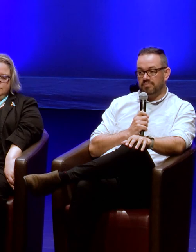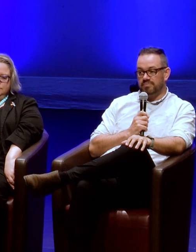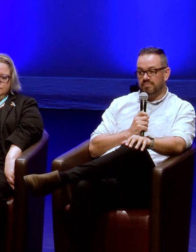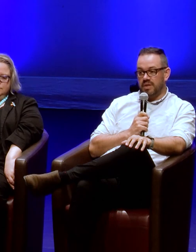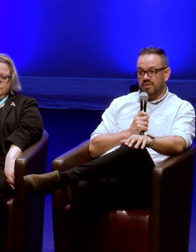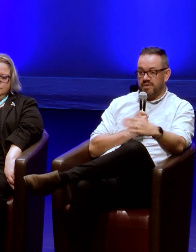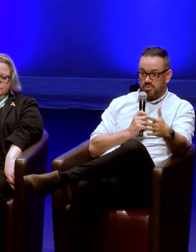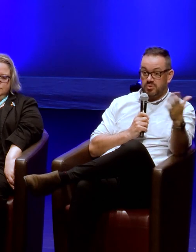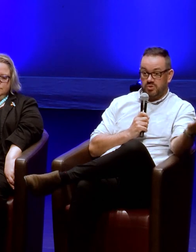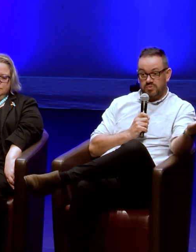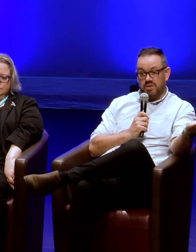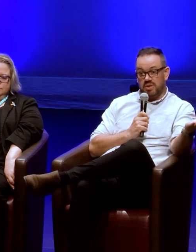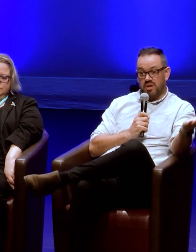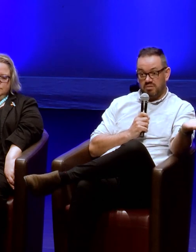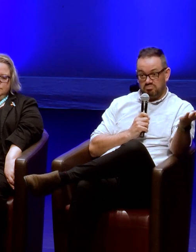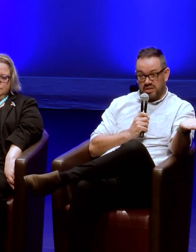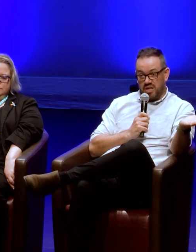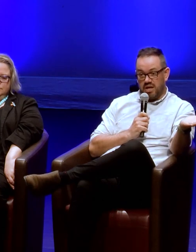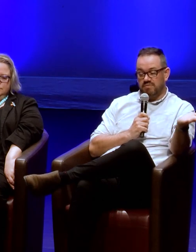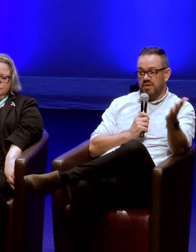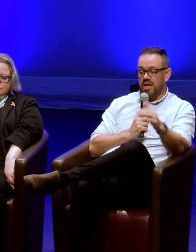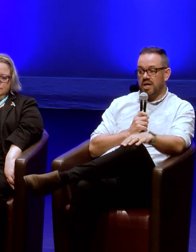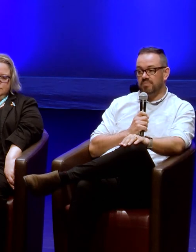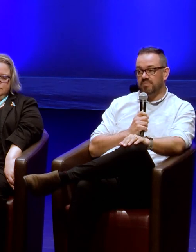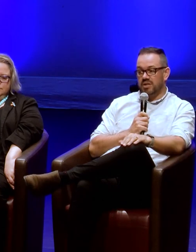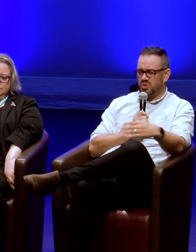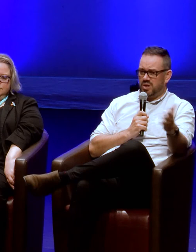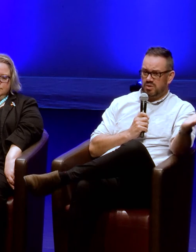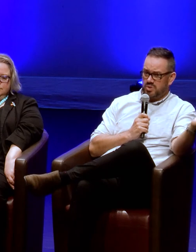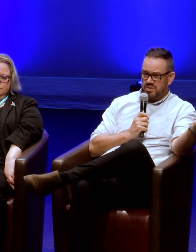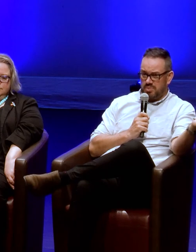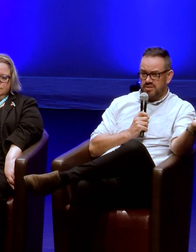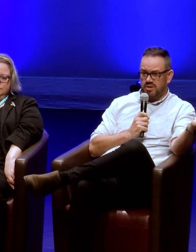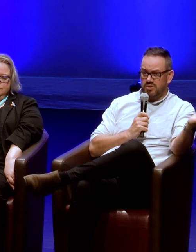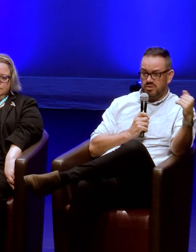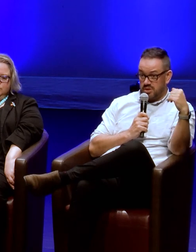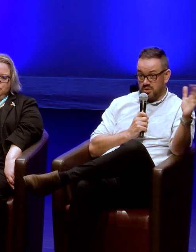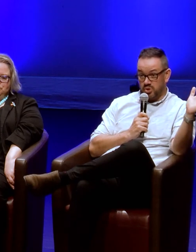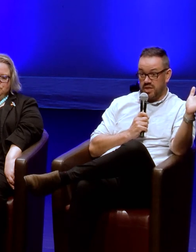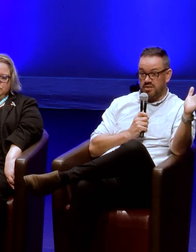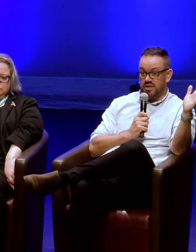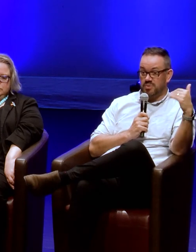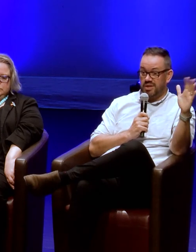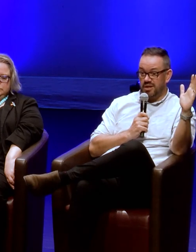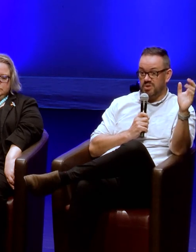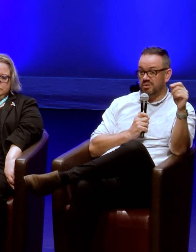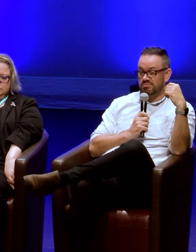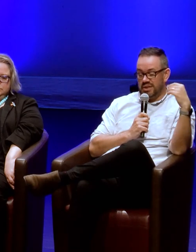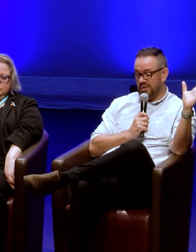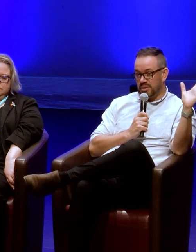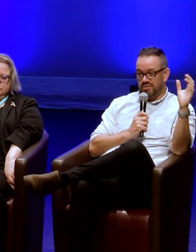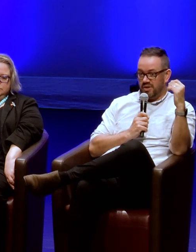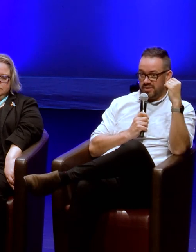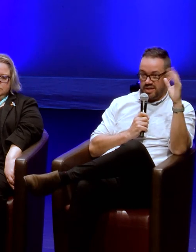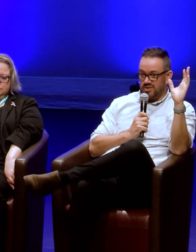Facebook was good for something like Leonard Cave. Twitter was the place to go to to just push out stats when it comes on.